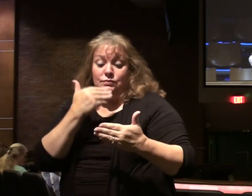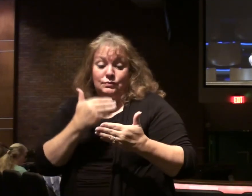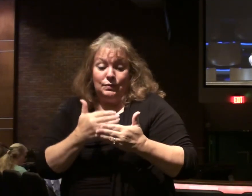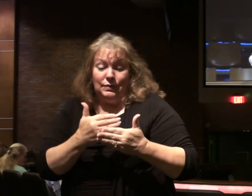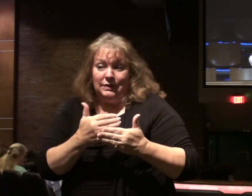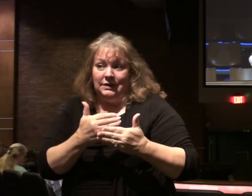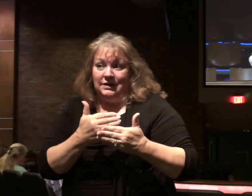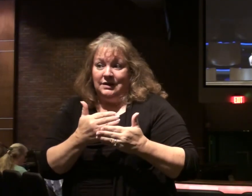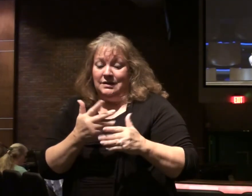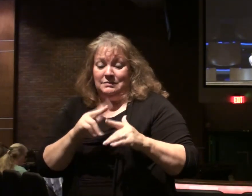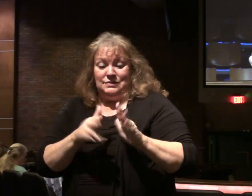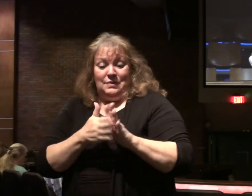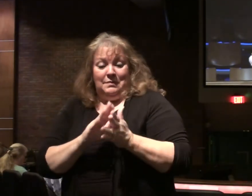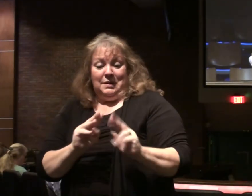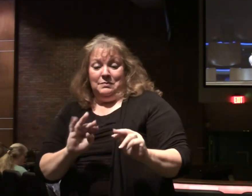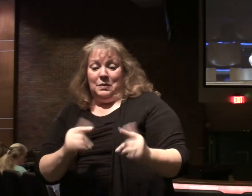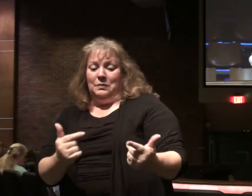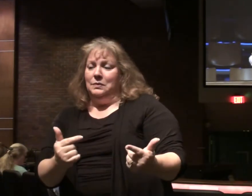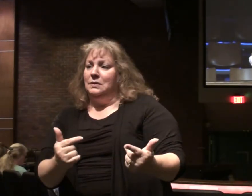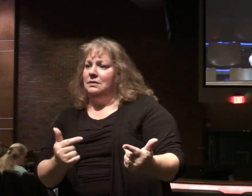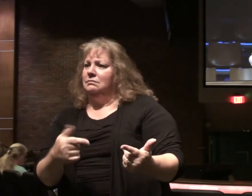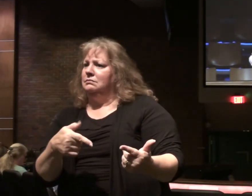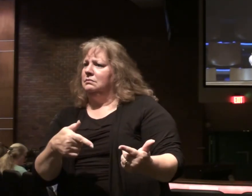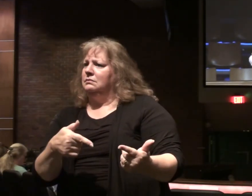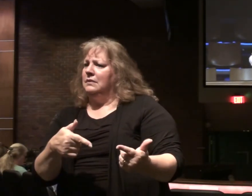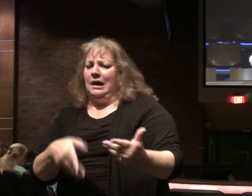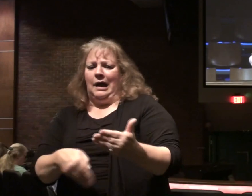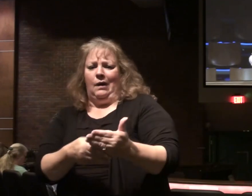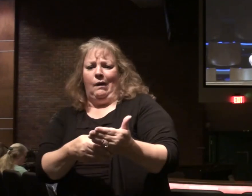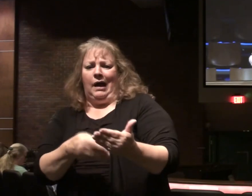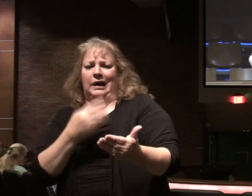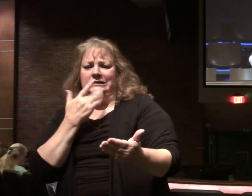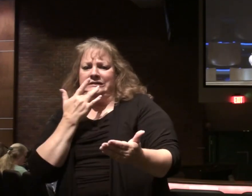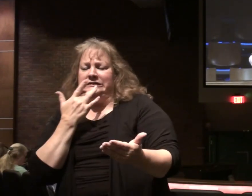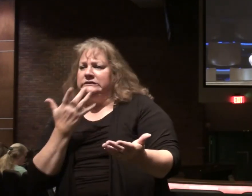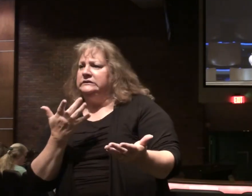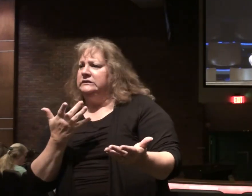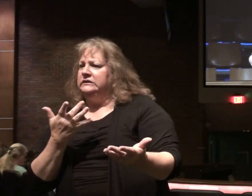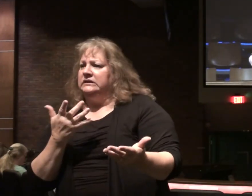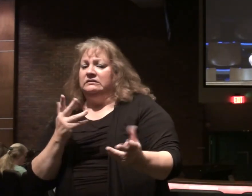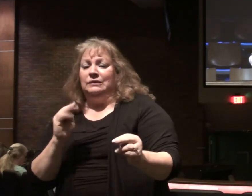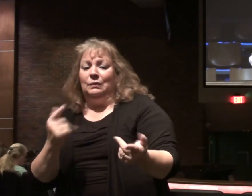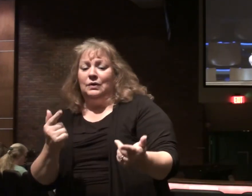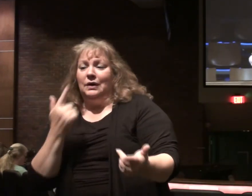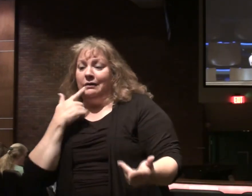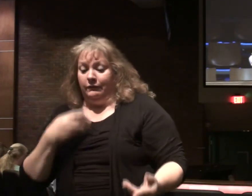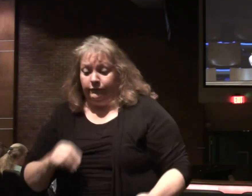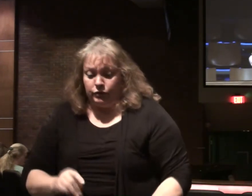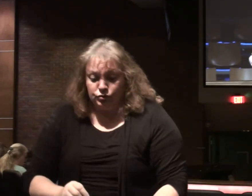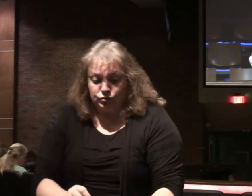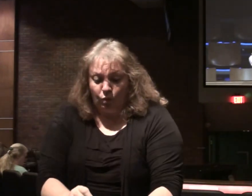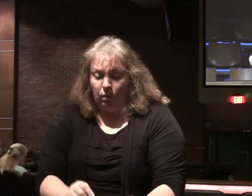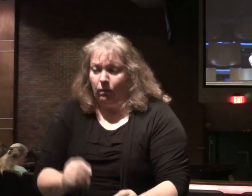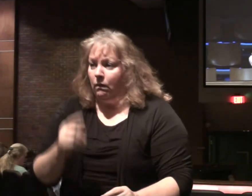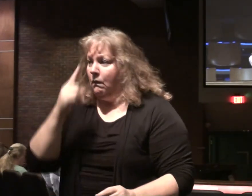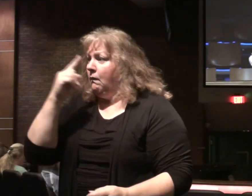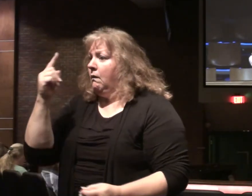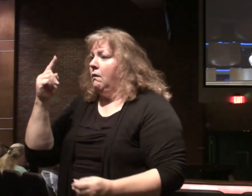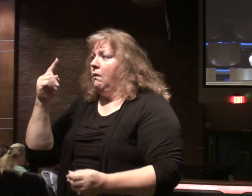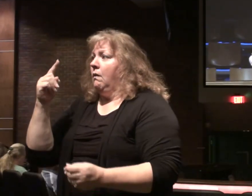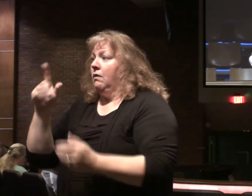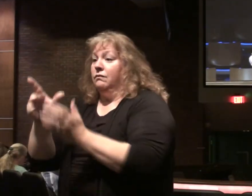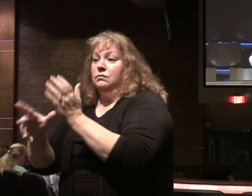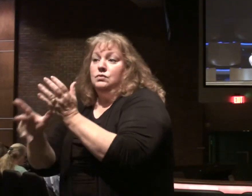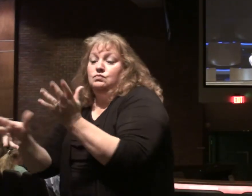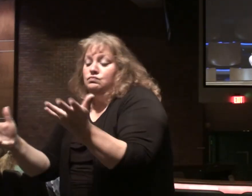even salt has become tasteless, then what will it be seasoned? It is useless, either for the soil or for the manure pile